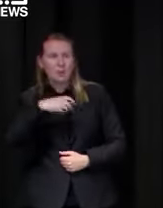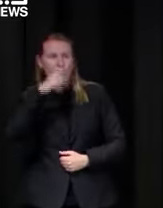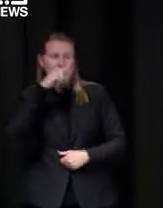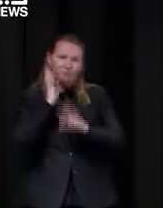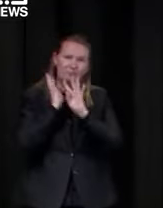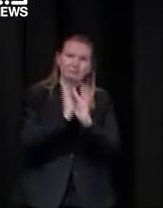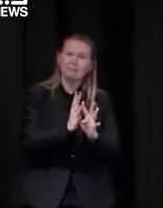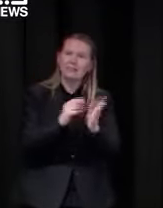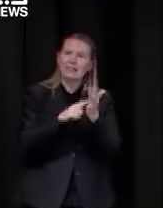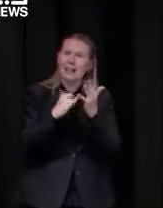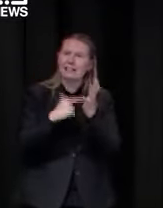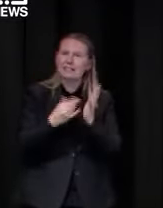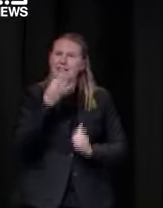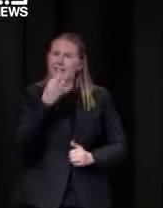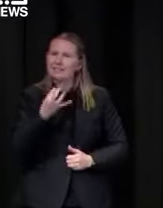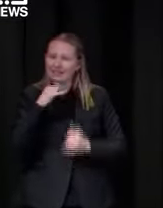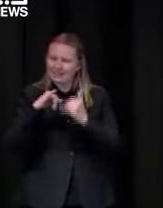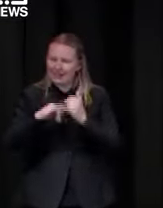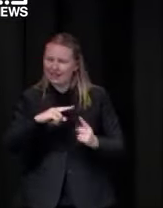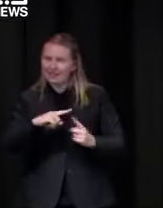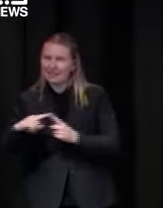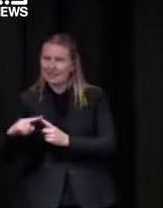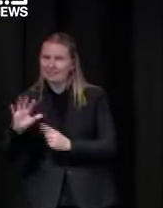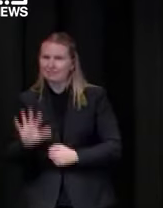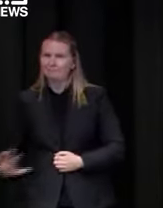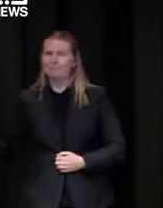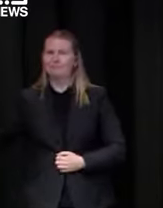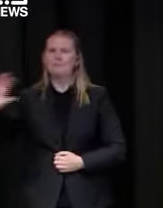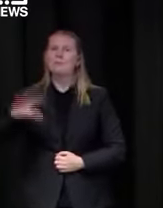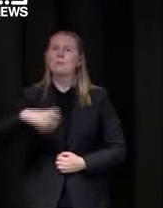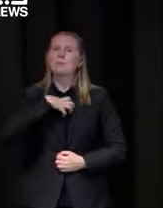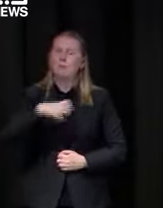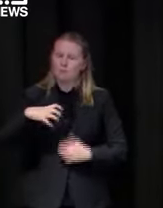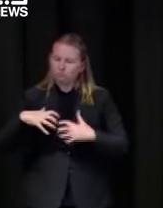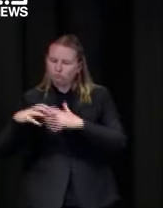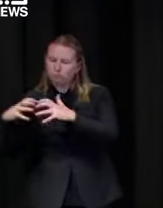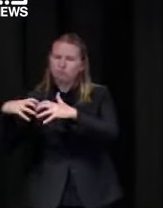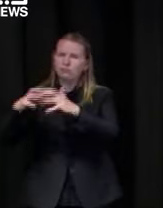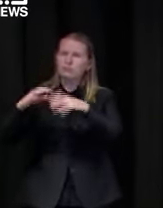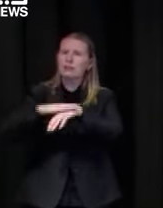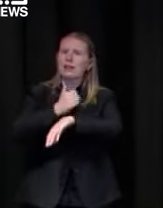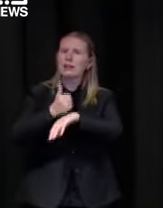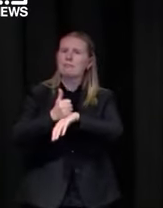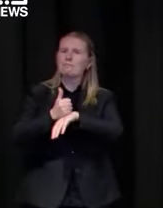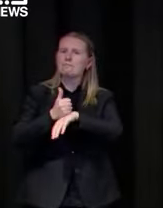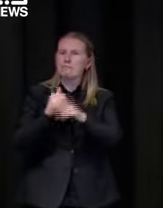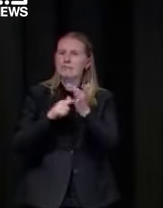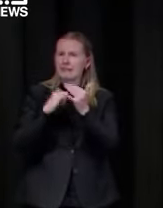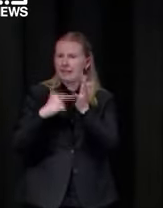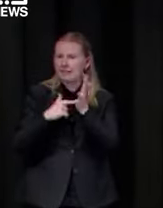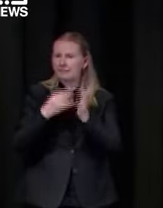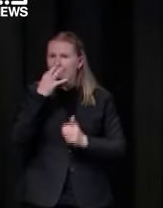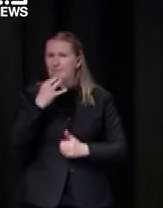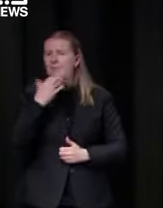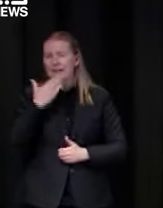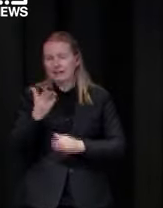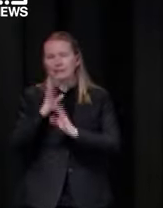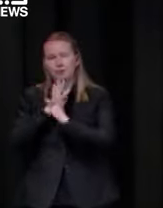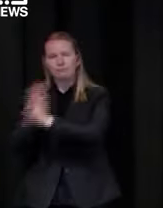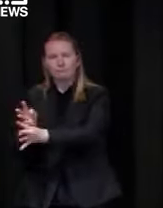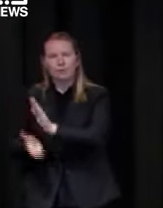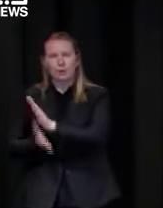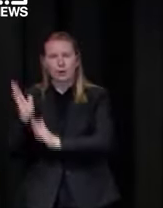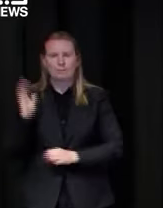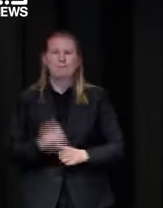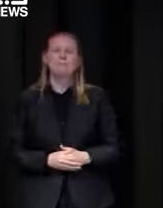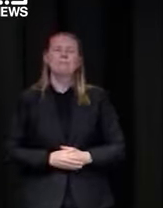get tested in those southeastern suburbs more testing facilities have been set up and will continue to be set up to enable people to do so um in terms